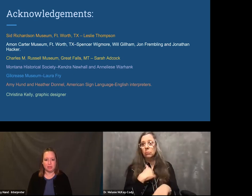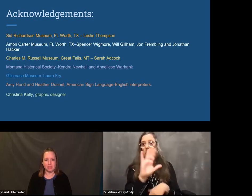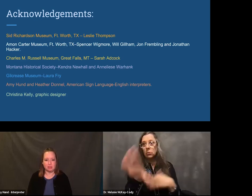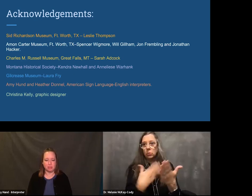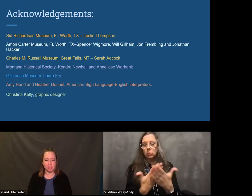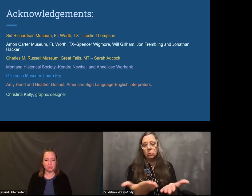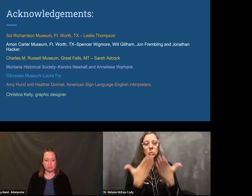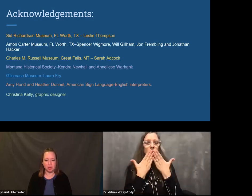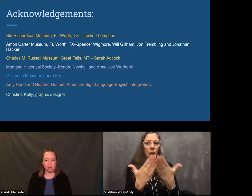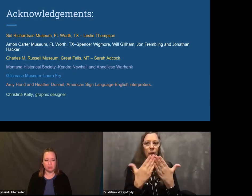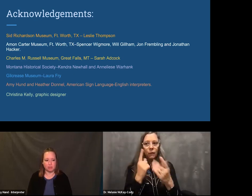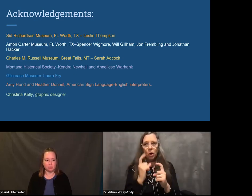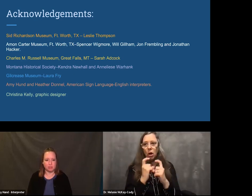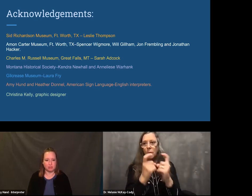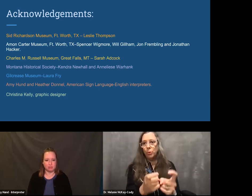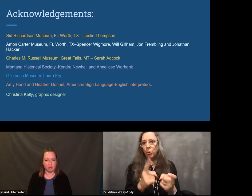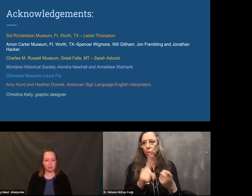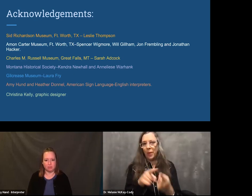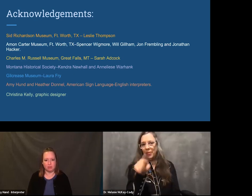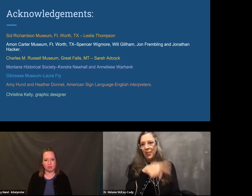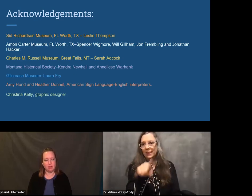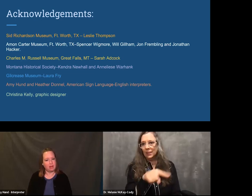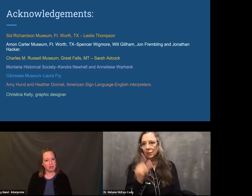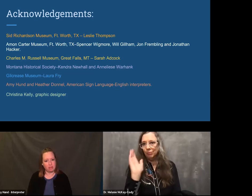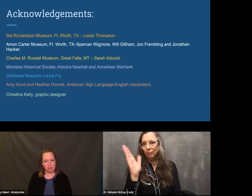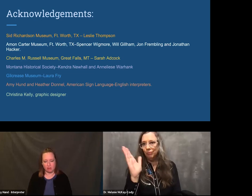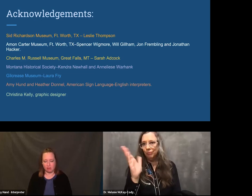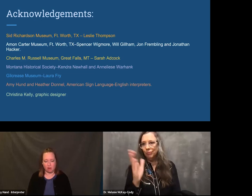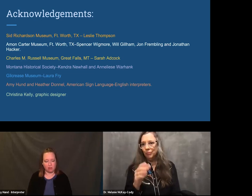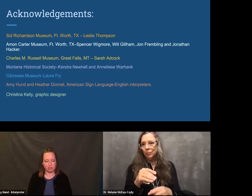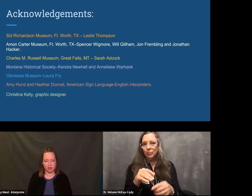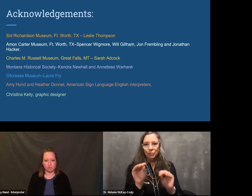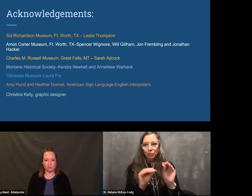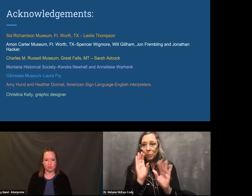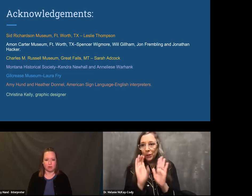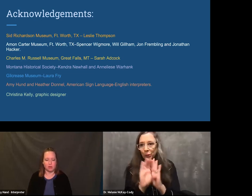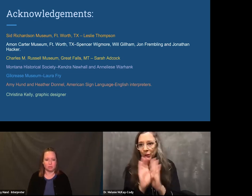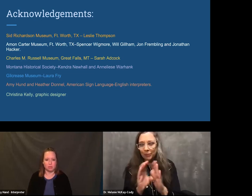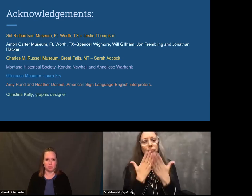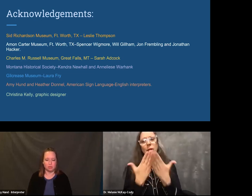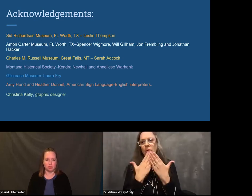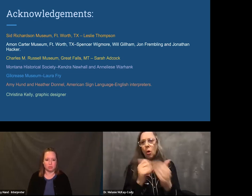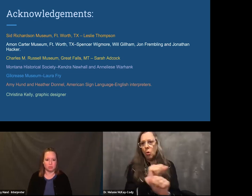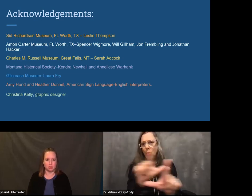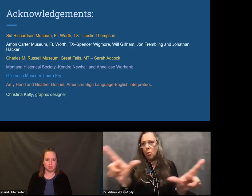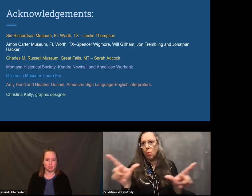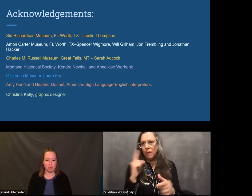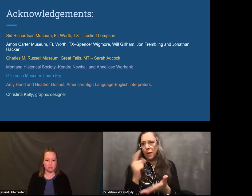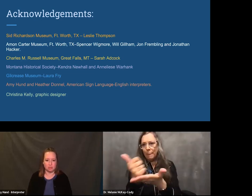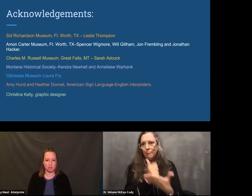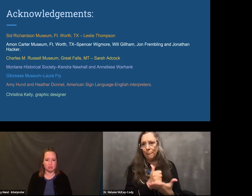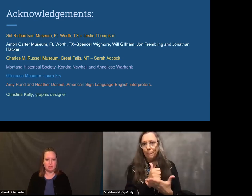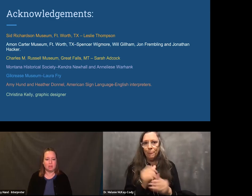helped me get the pictures ready for this presentation. I thank all of them for their contribution to this